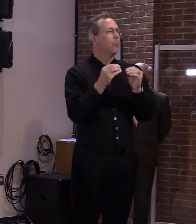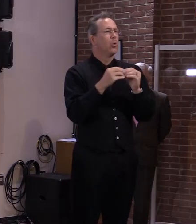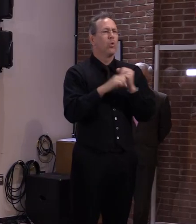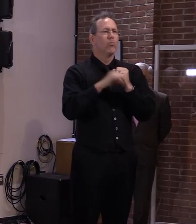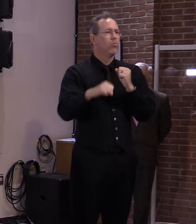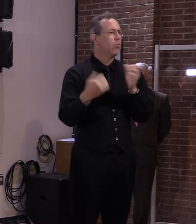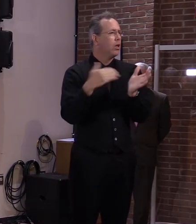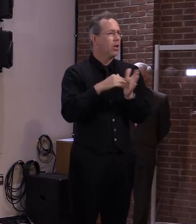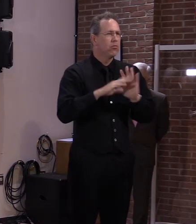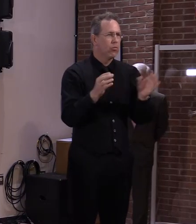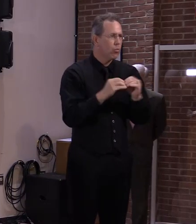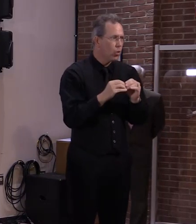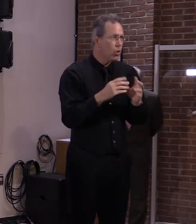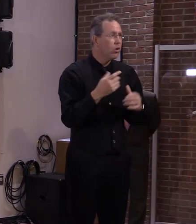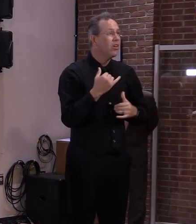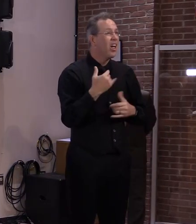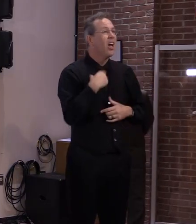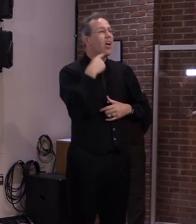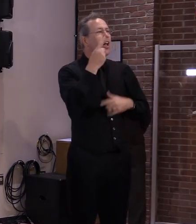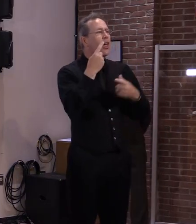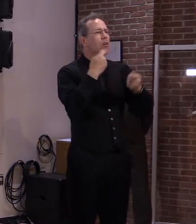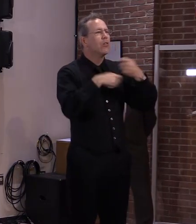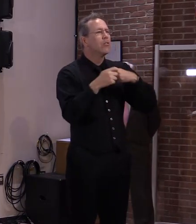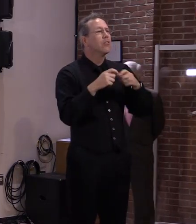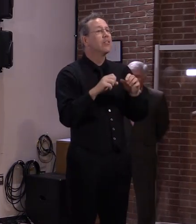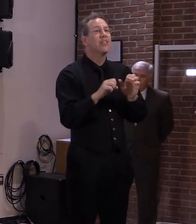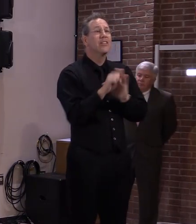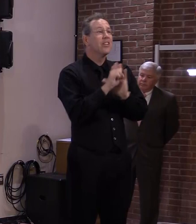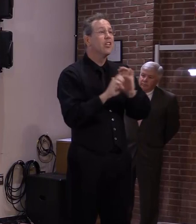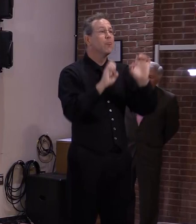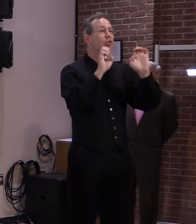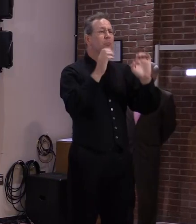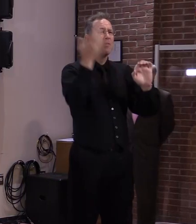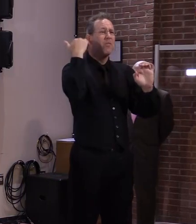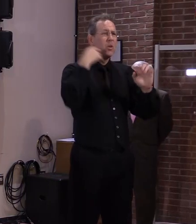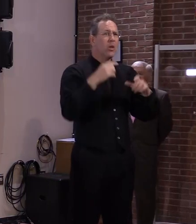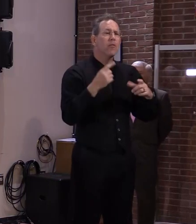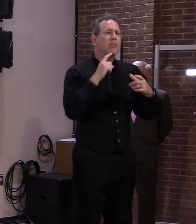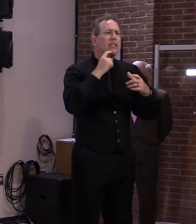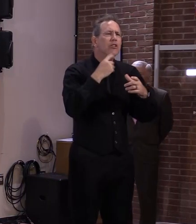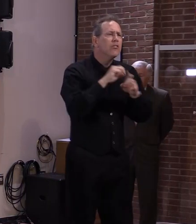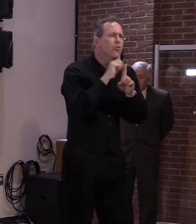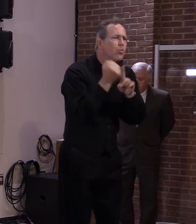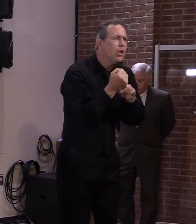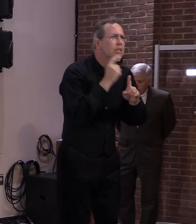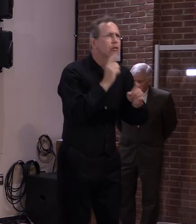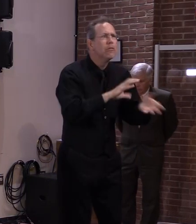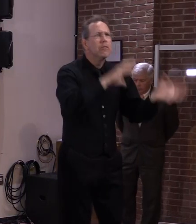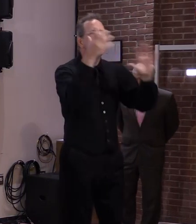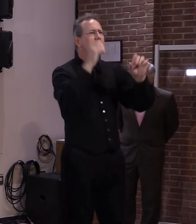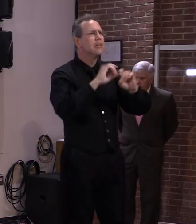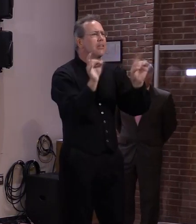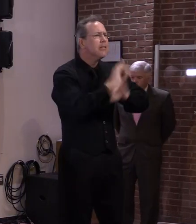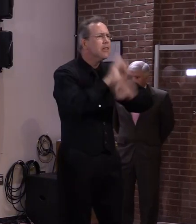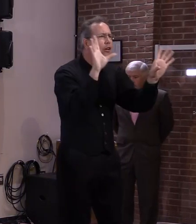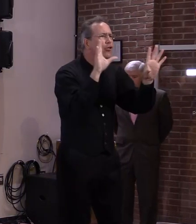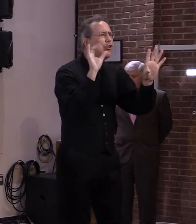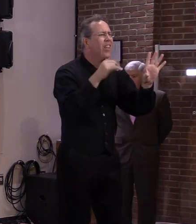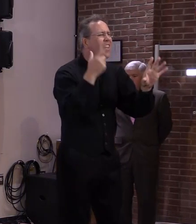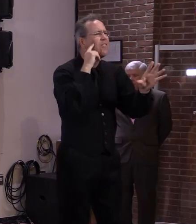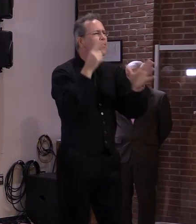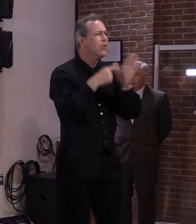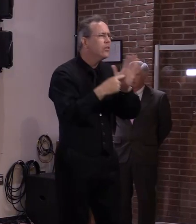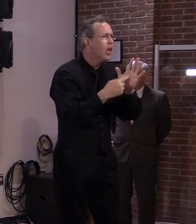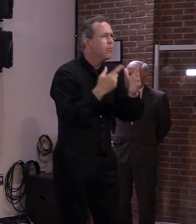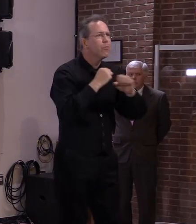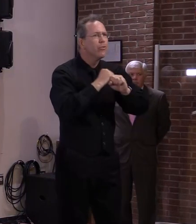they are granted a significant amount of authority to act quickly for the public's health and safety. They're often